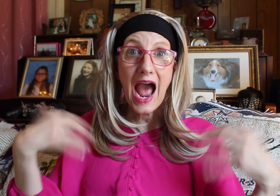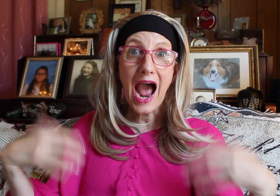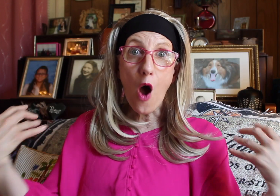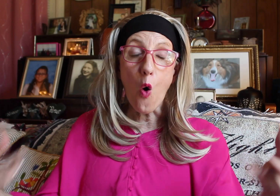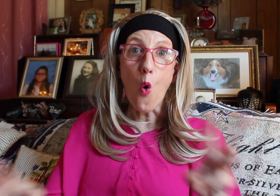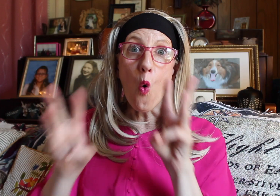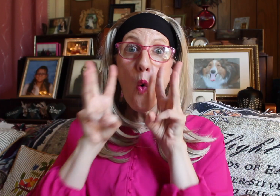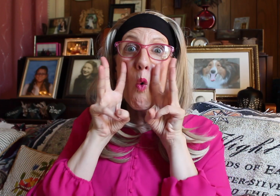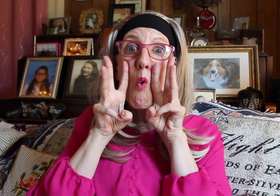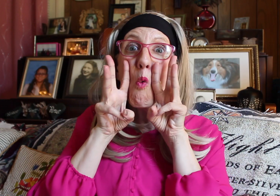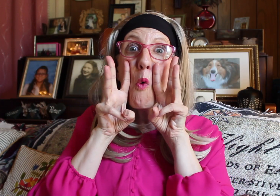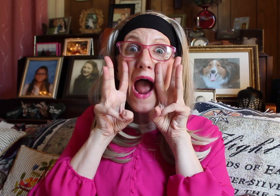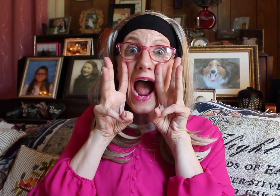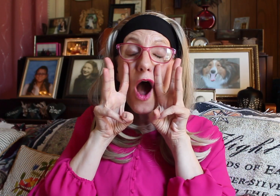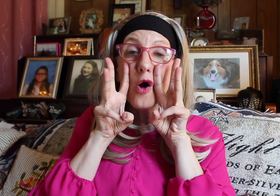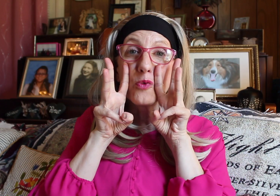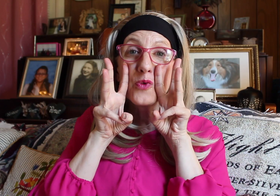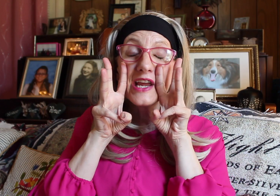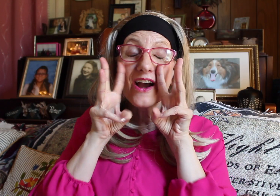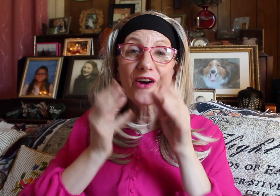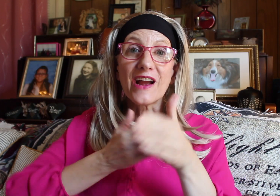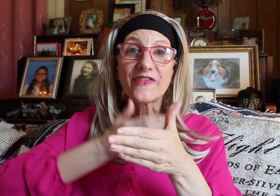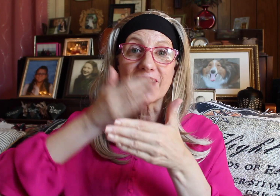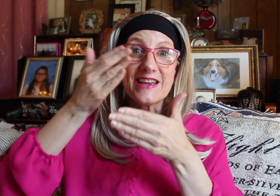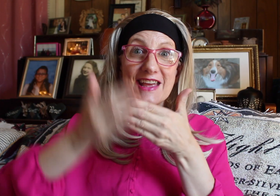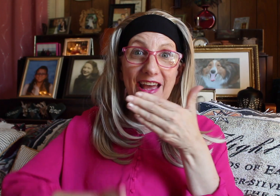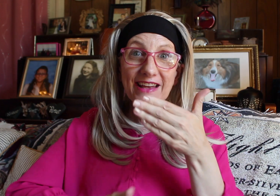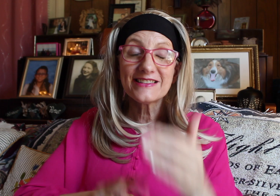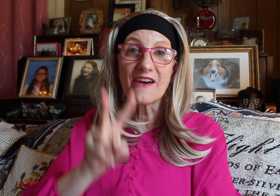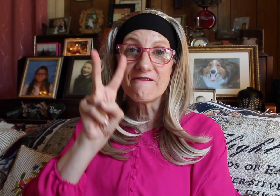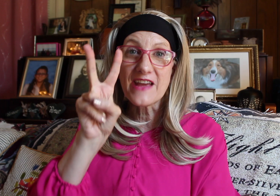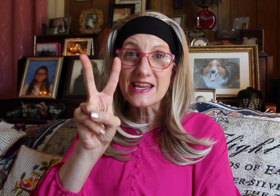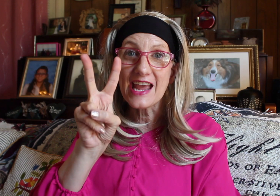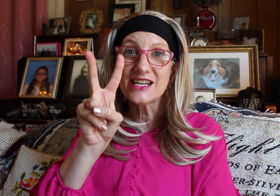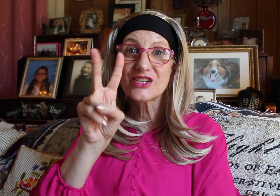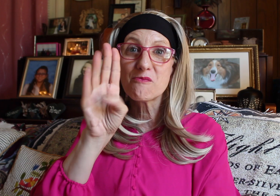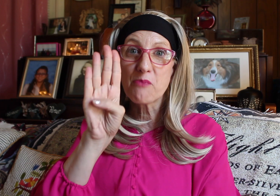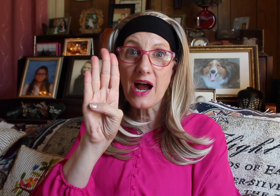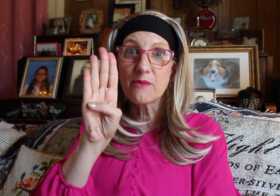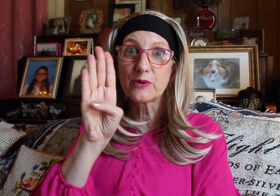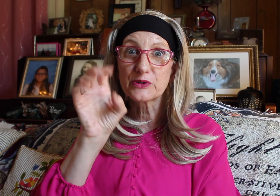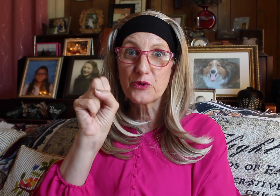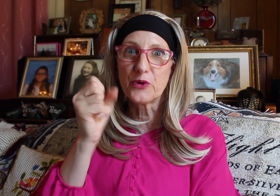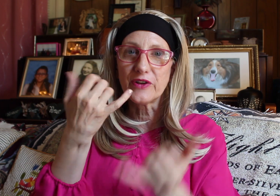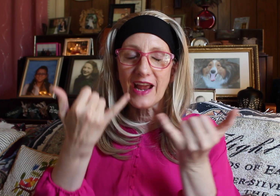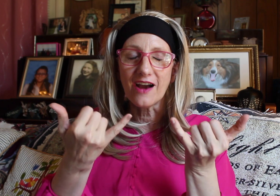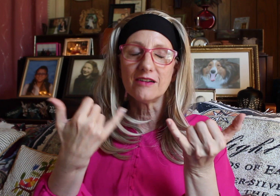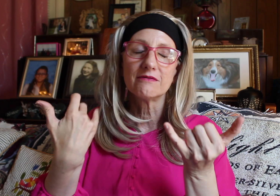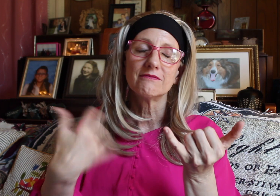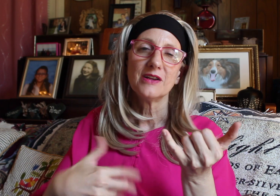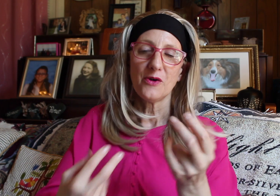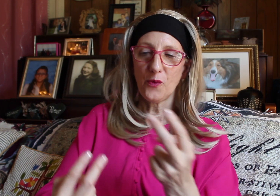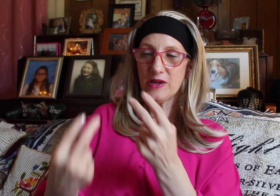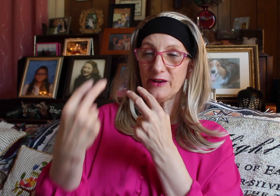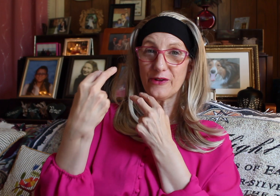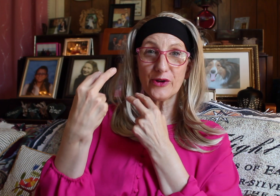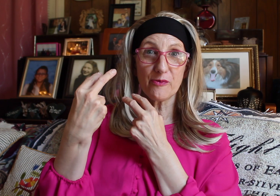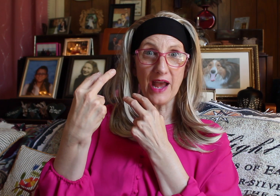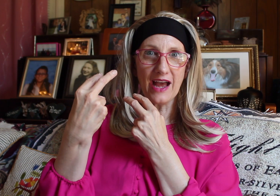Wow! Wow! We are at the end of Vacation Bible School now. We can look back